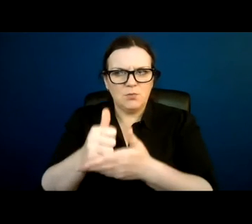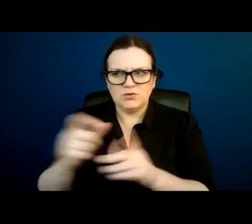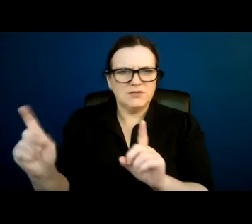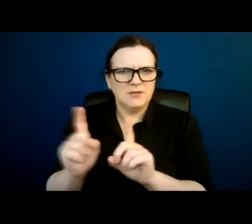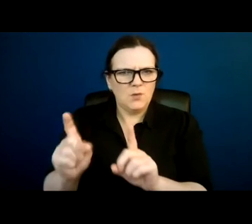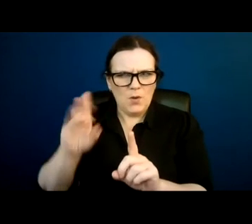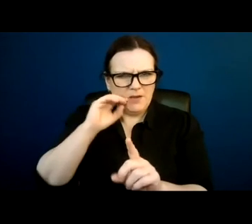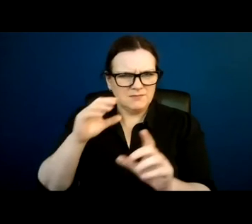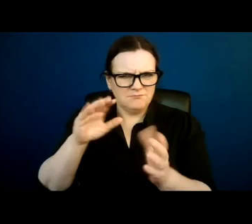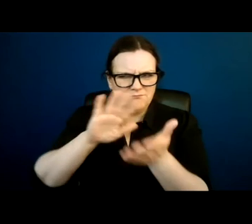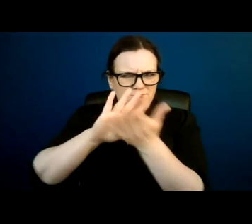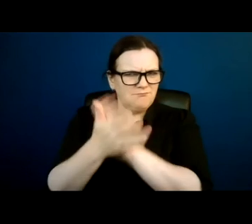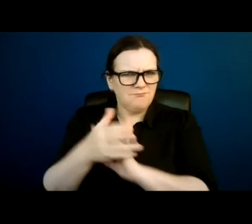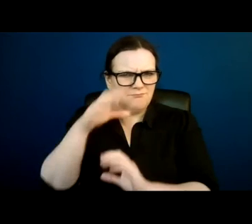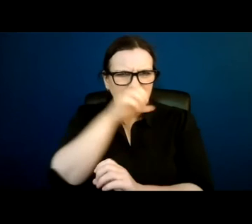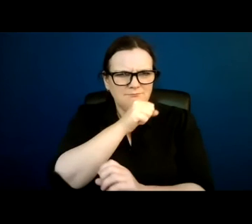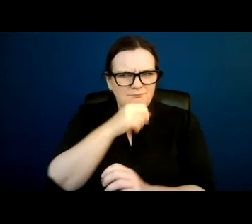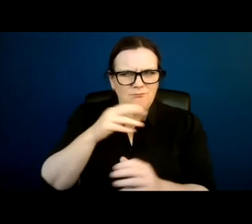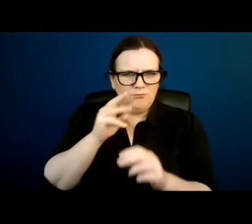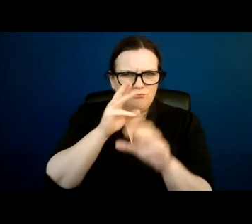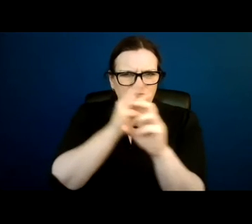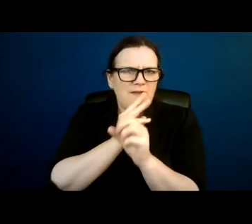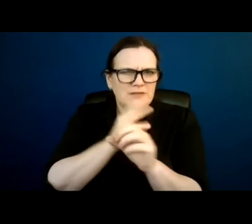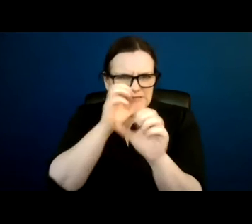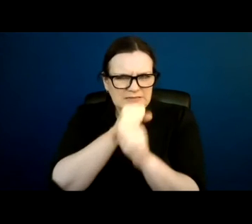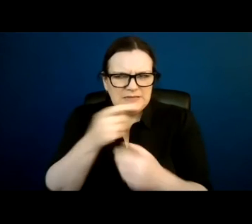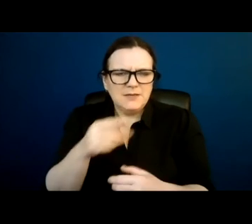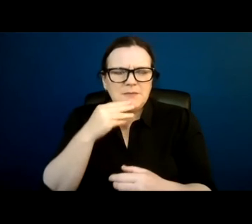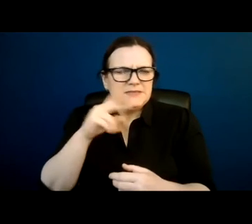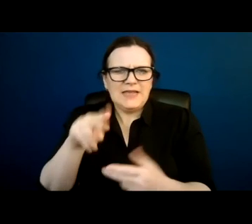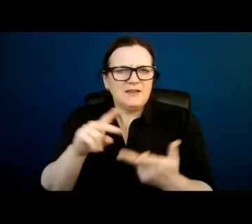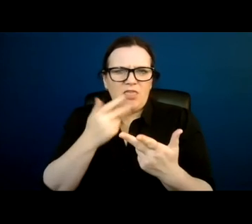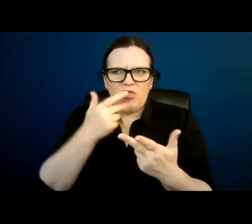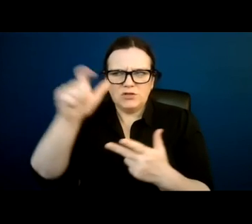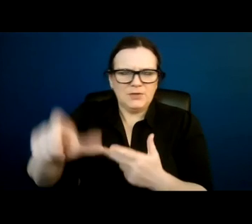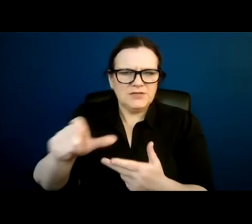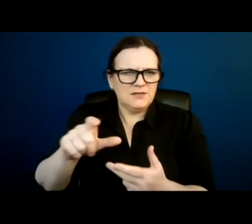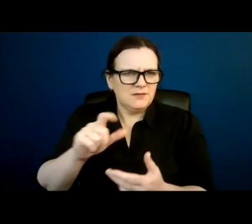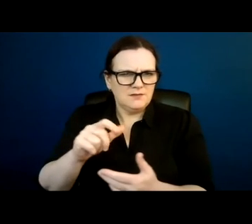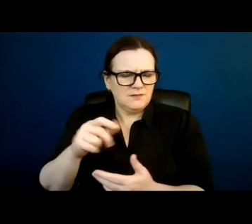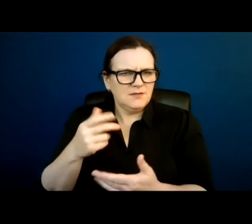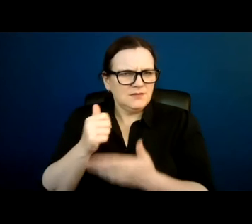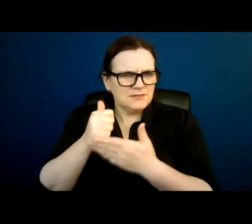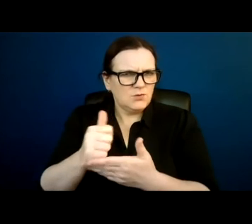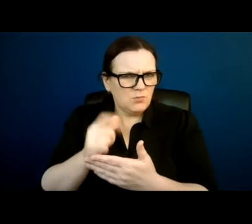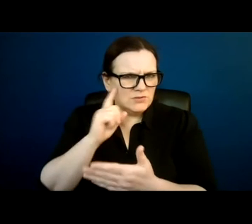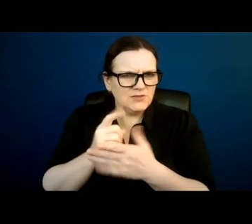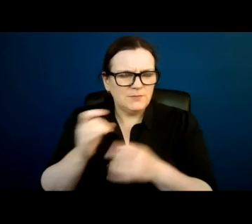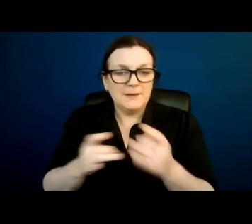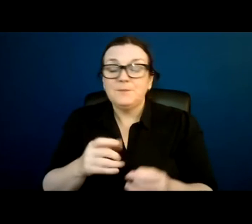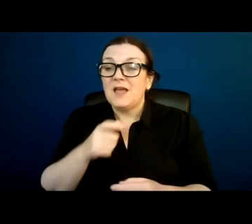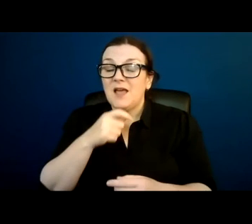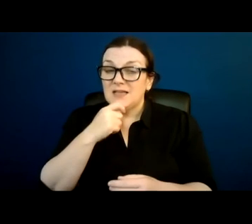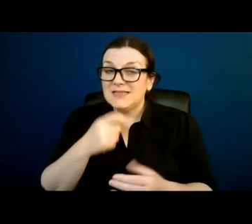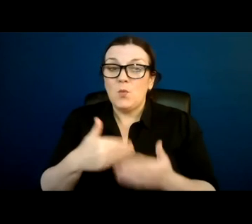We cannot have that third party there, so they can't do supported decision making. What I point out to them is that the federal law in the